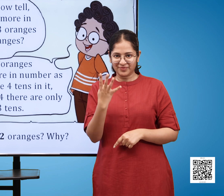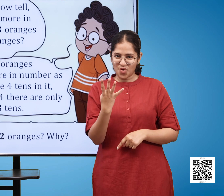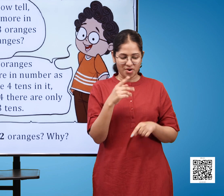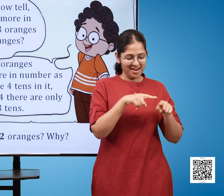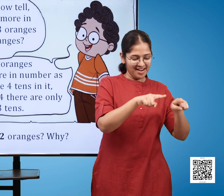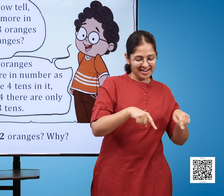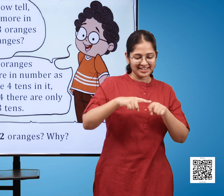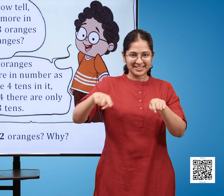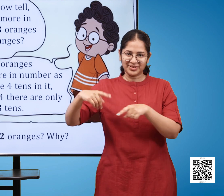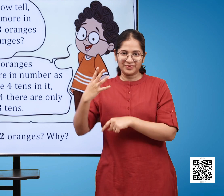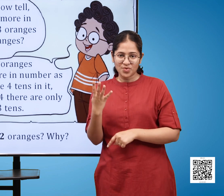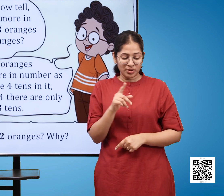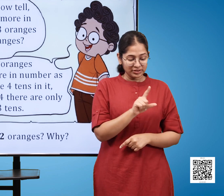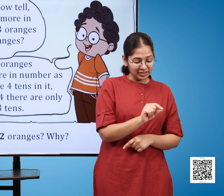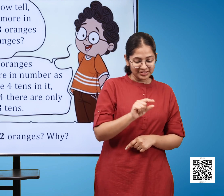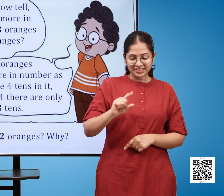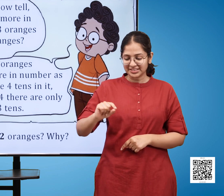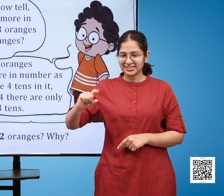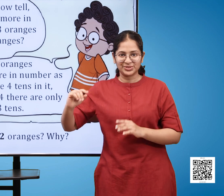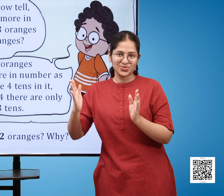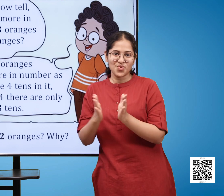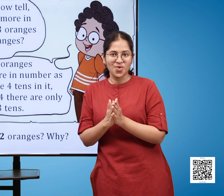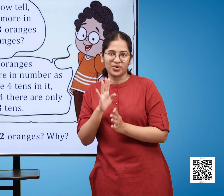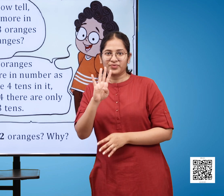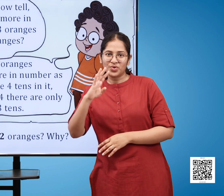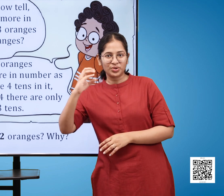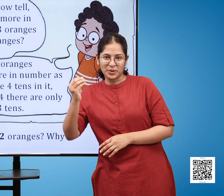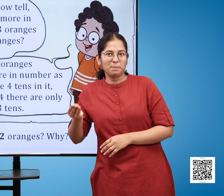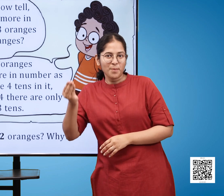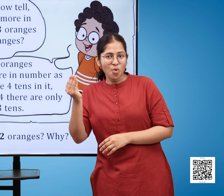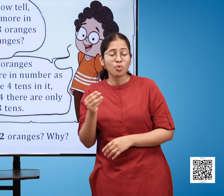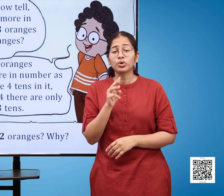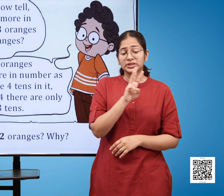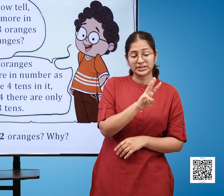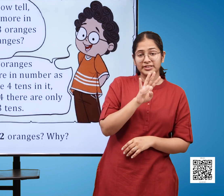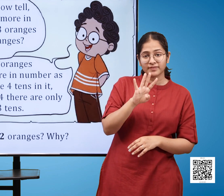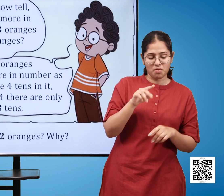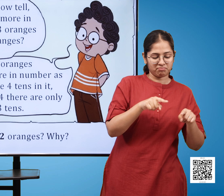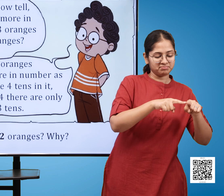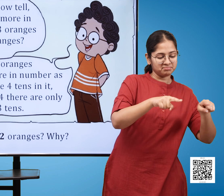number as there are four tens in it while in 34 there are only three tens